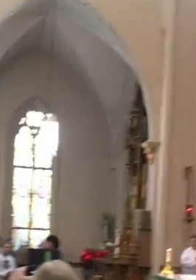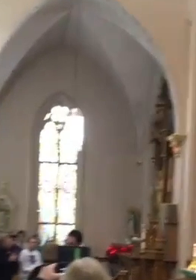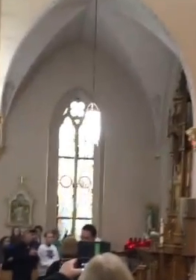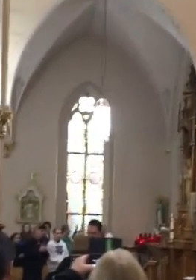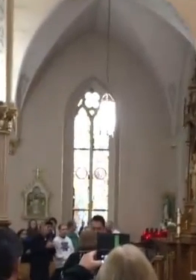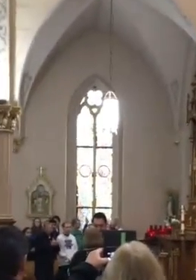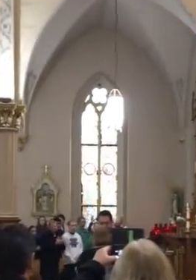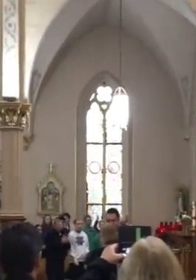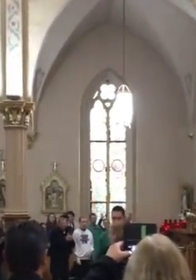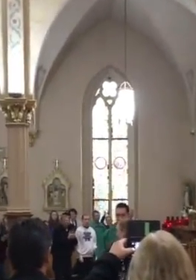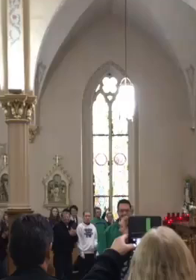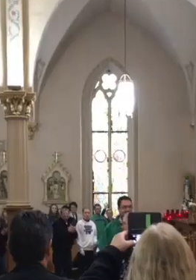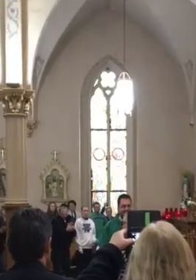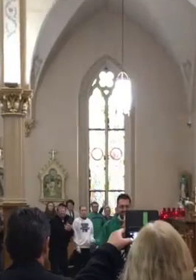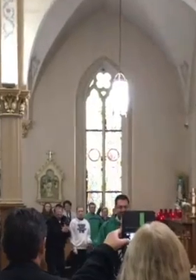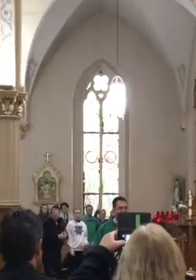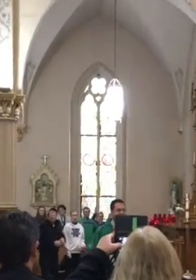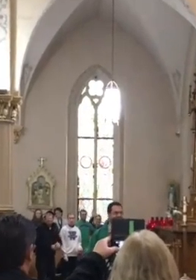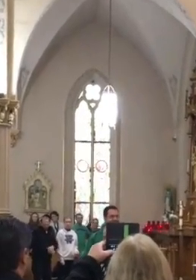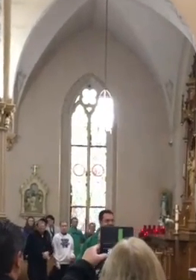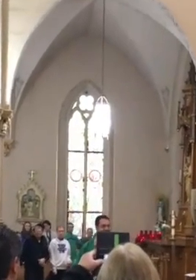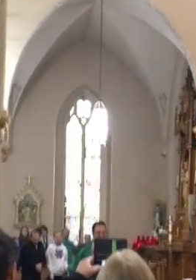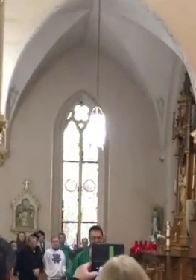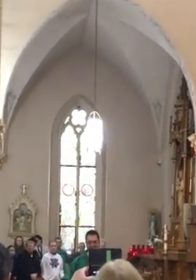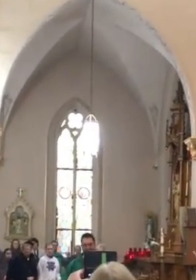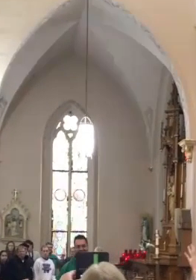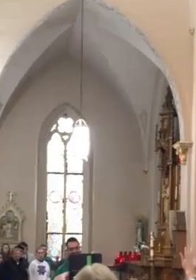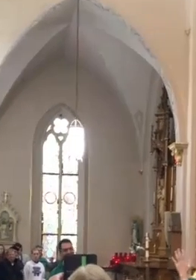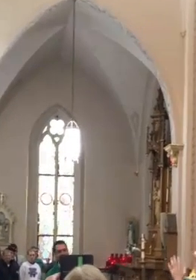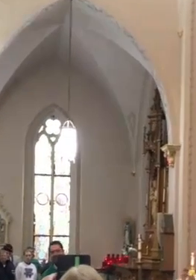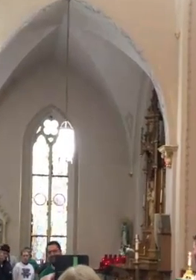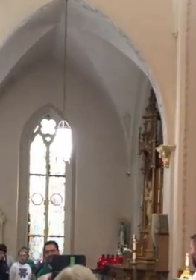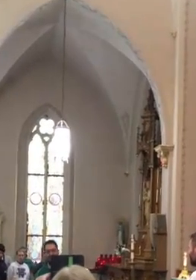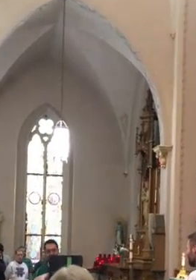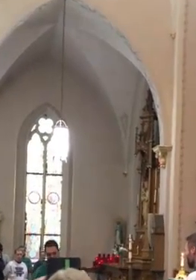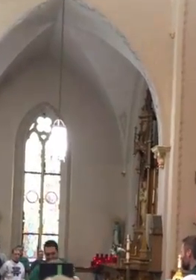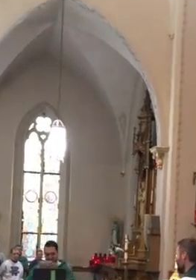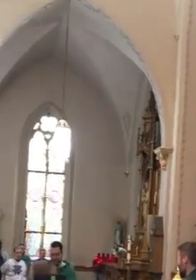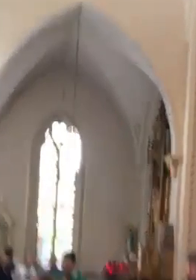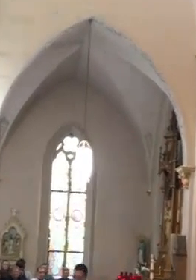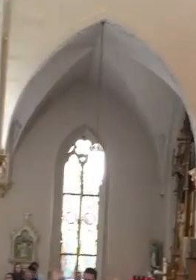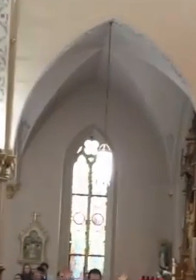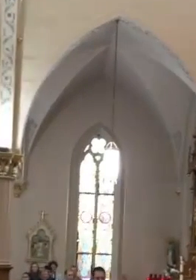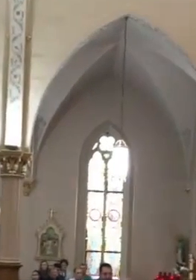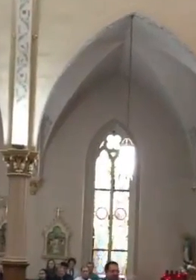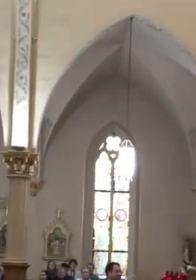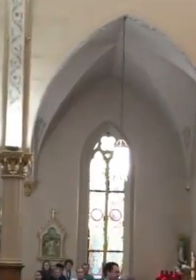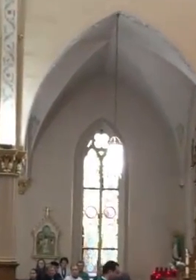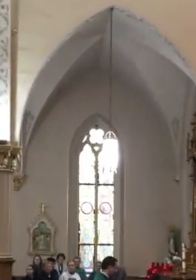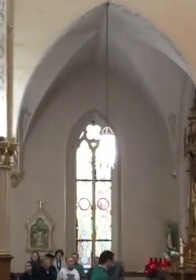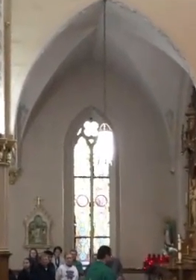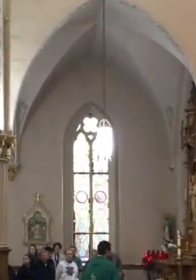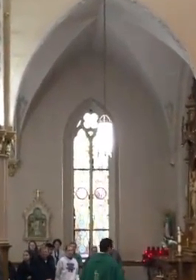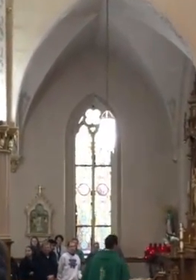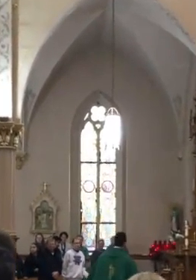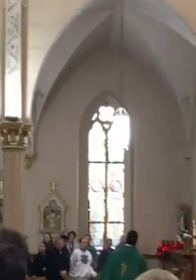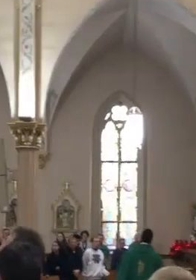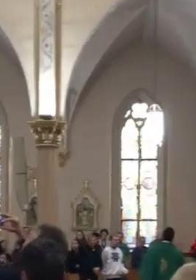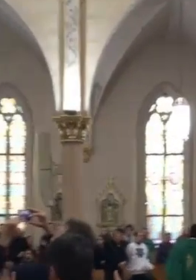I hope enjoyed Very proud, Mr. President. Thank you very